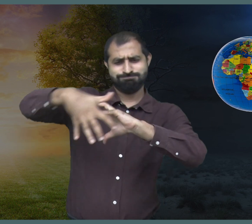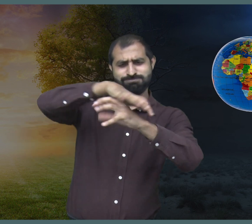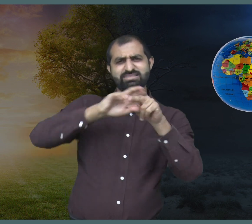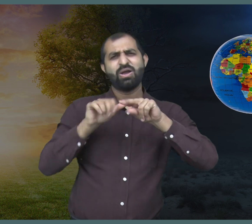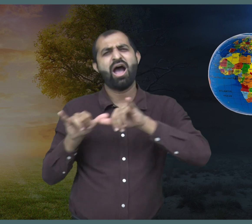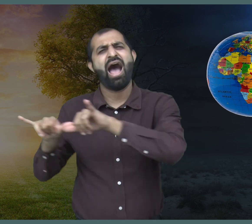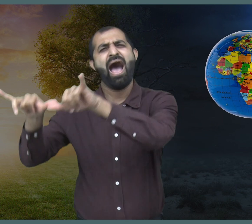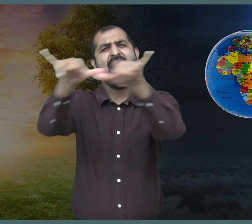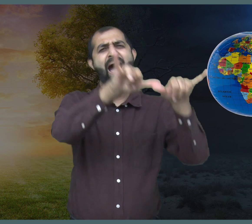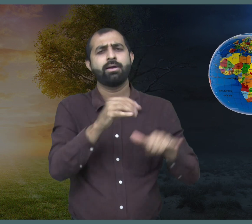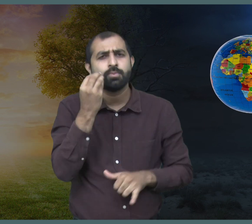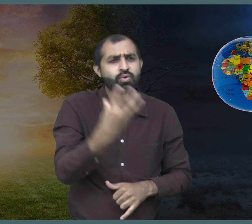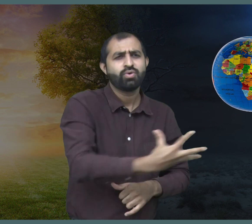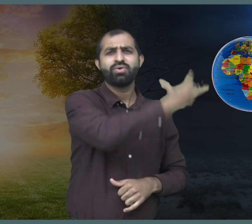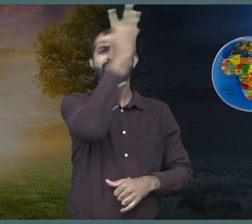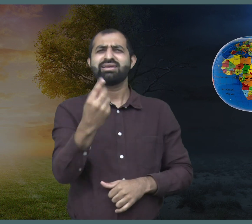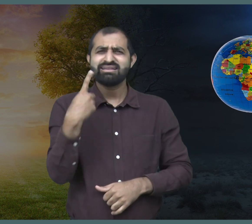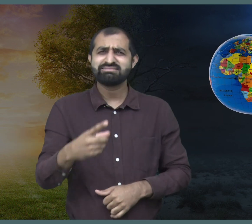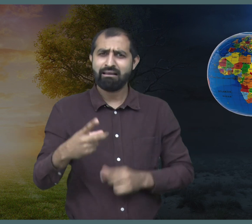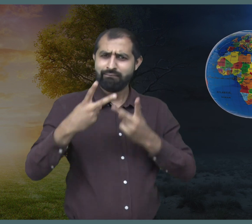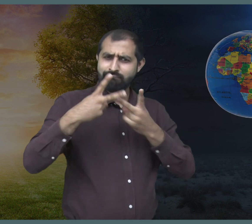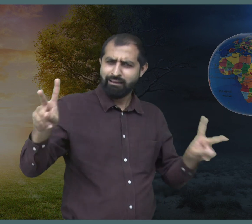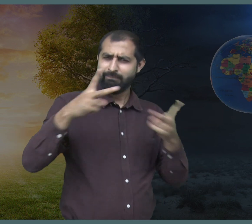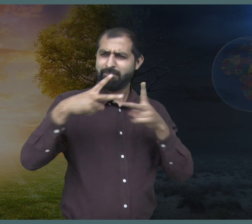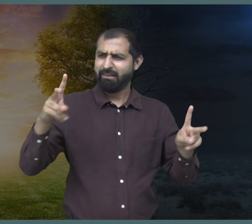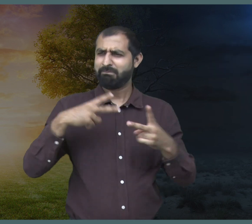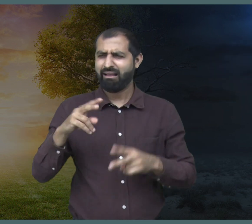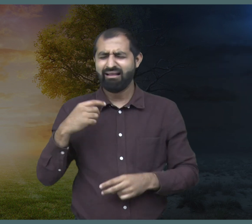Every location on earth experiences either day or night.